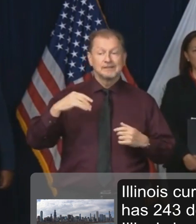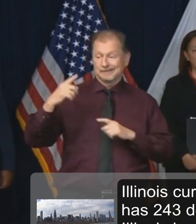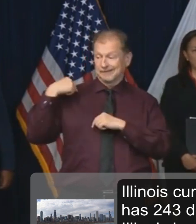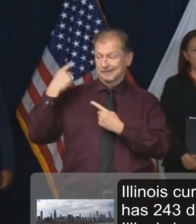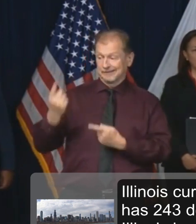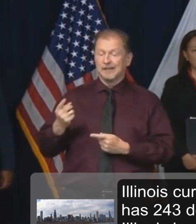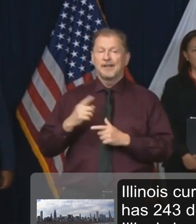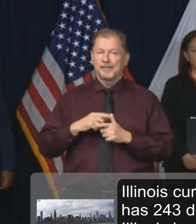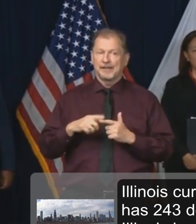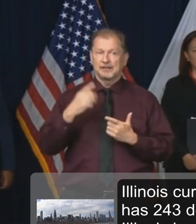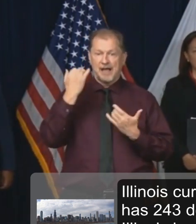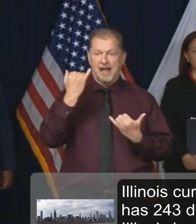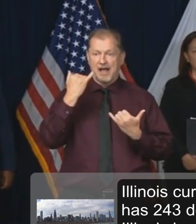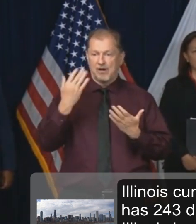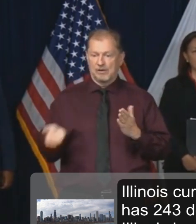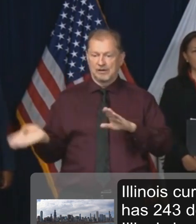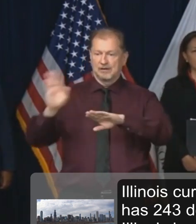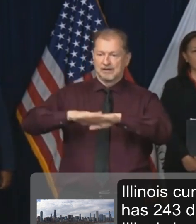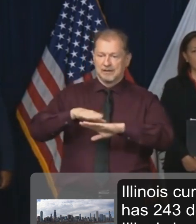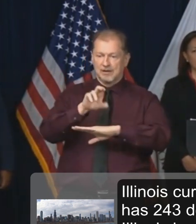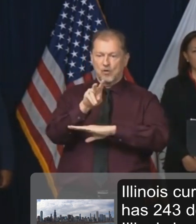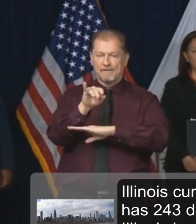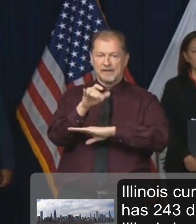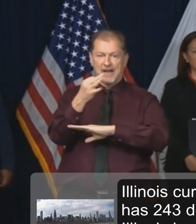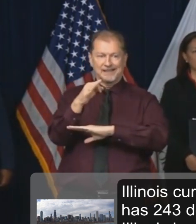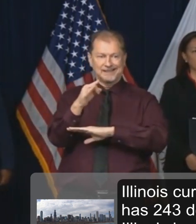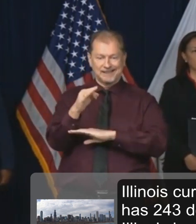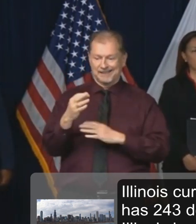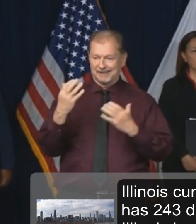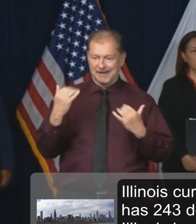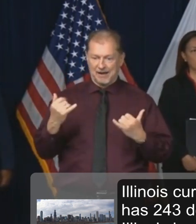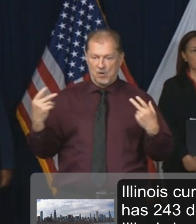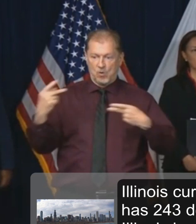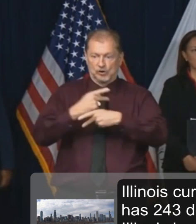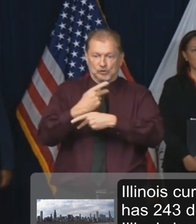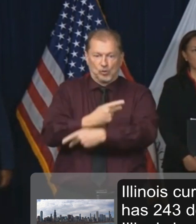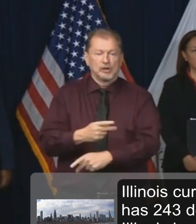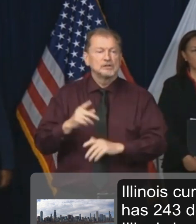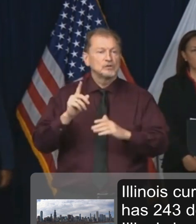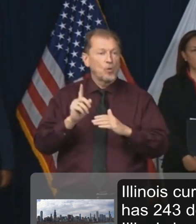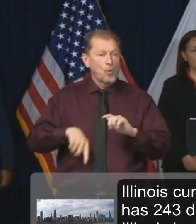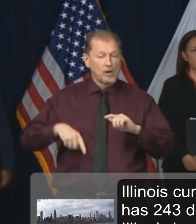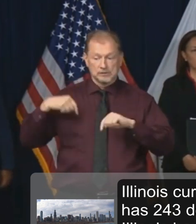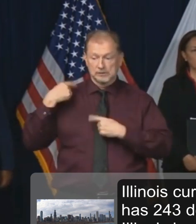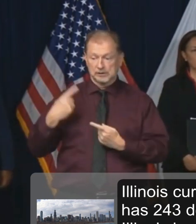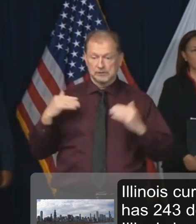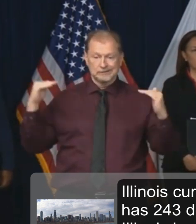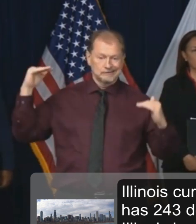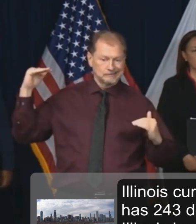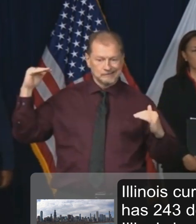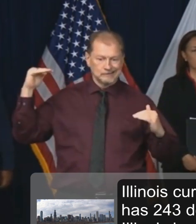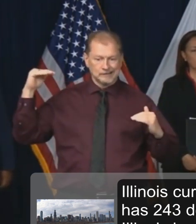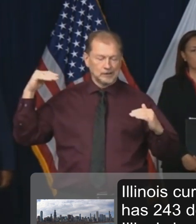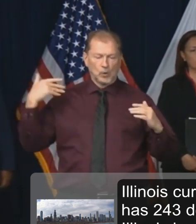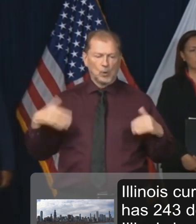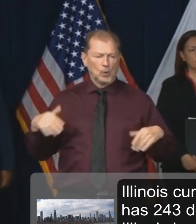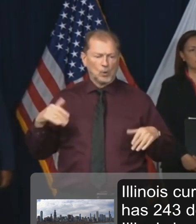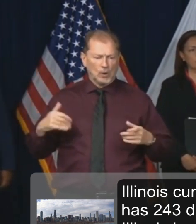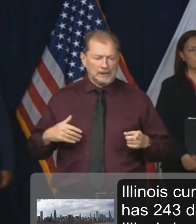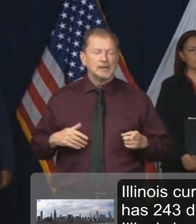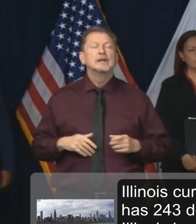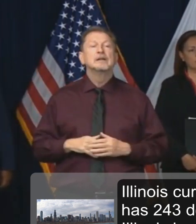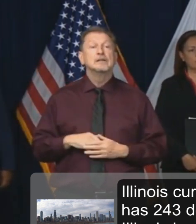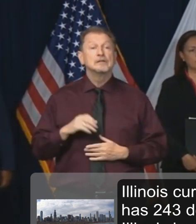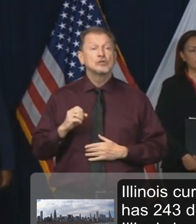overlaying a new disease is only going to exacerbate whatever inequities already exist. So the